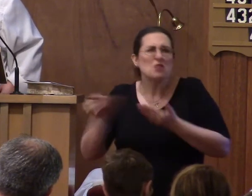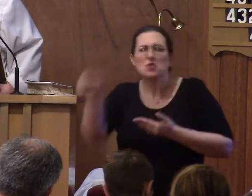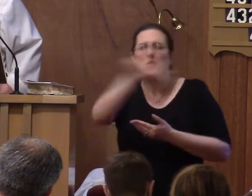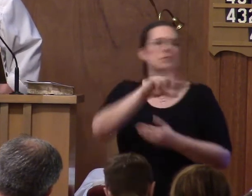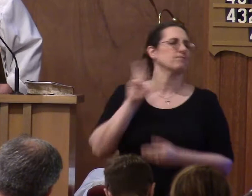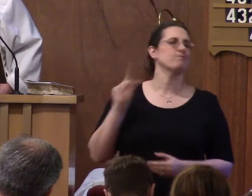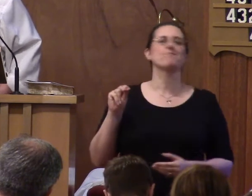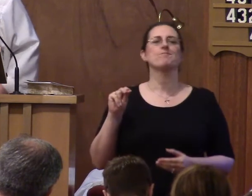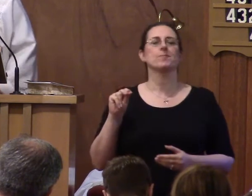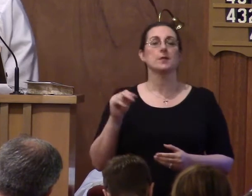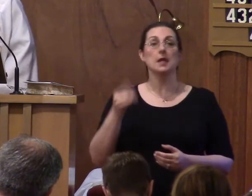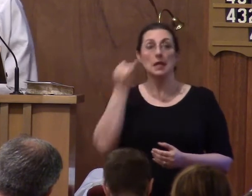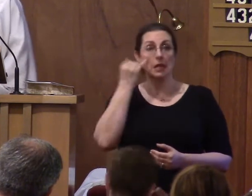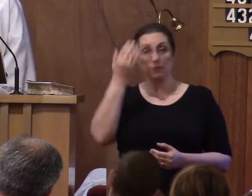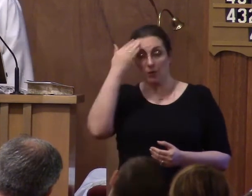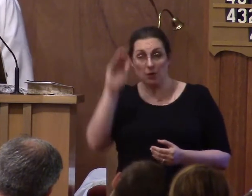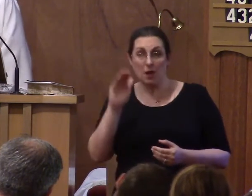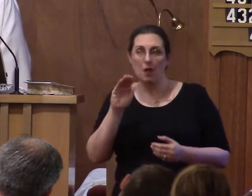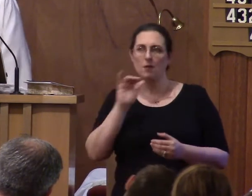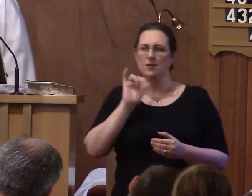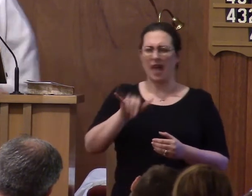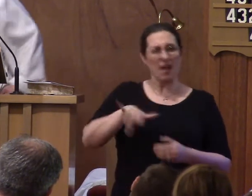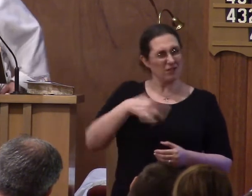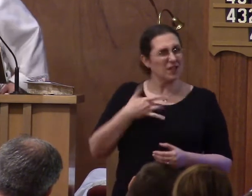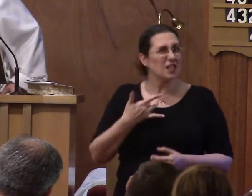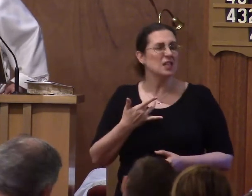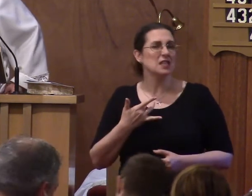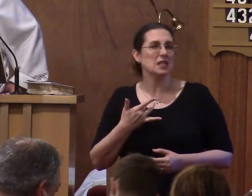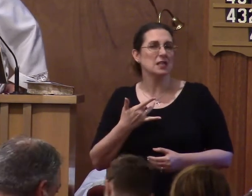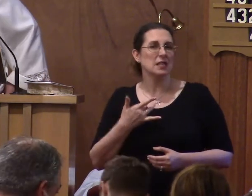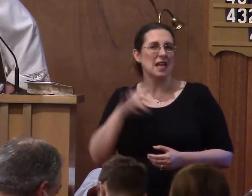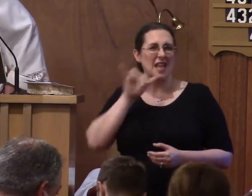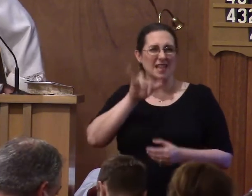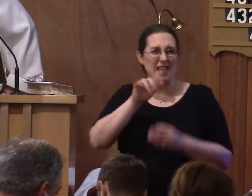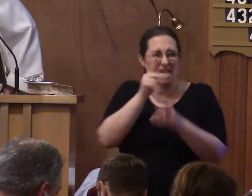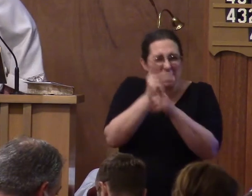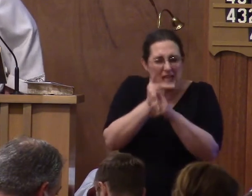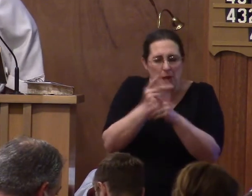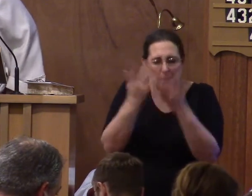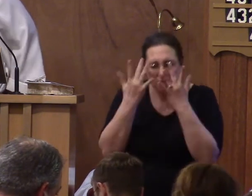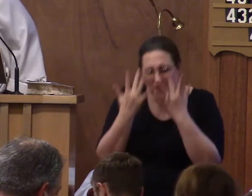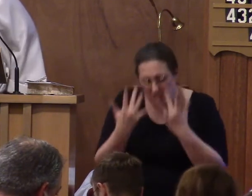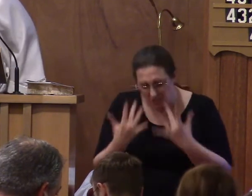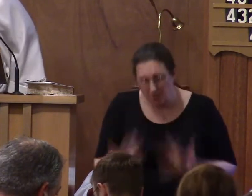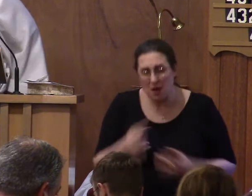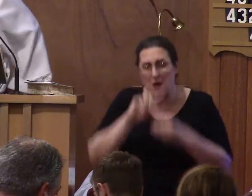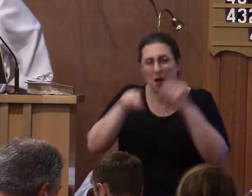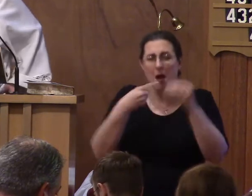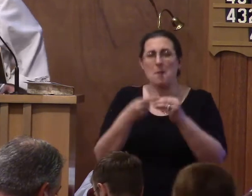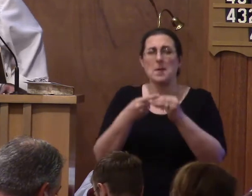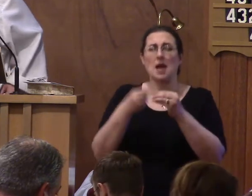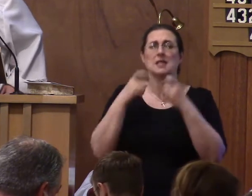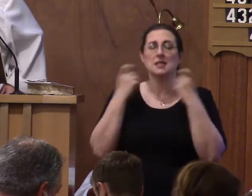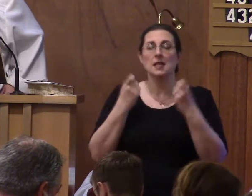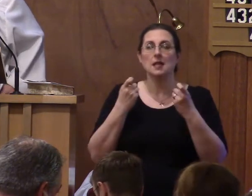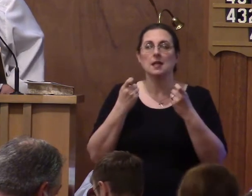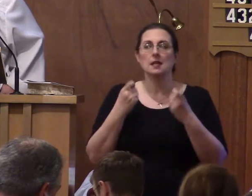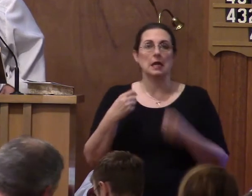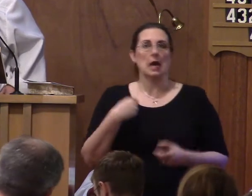If you don't know what it feels like to be in that type of despair over your sin, I can't convince